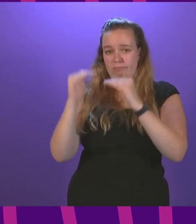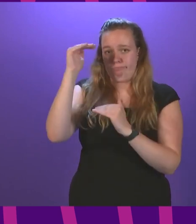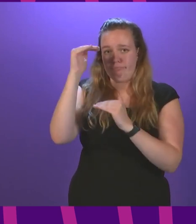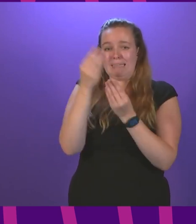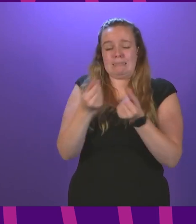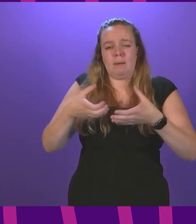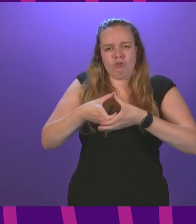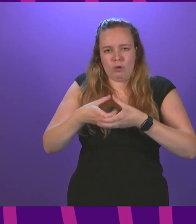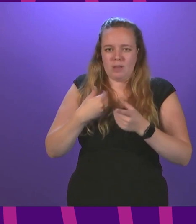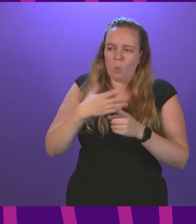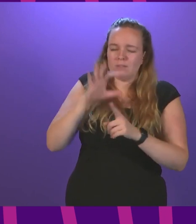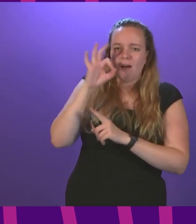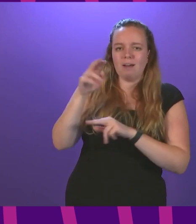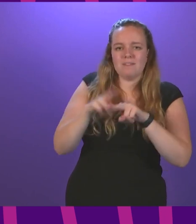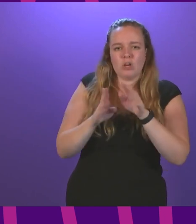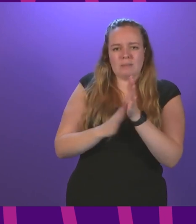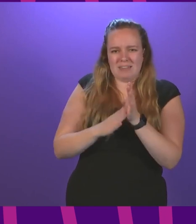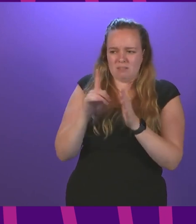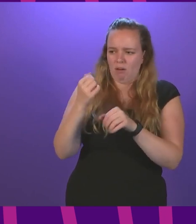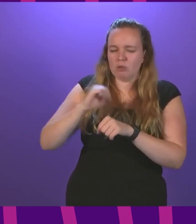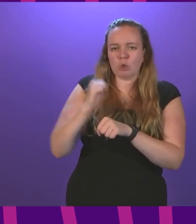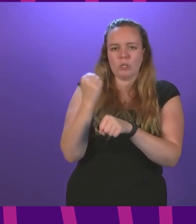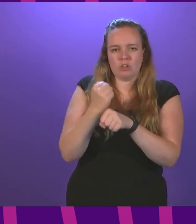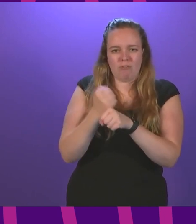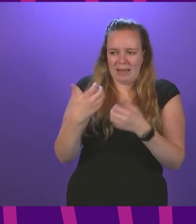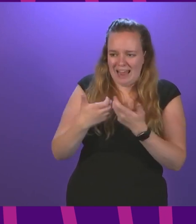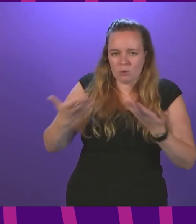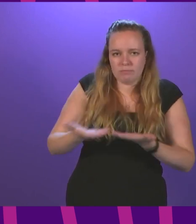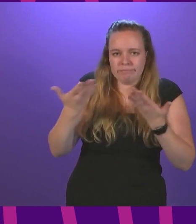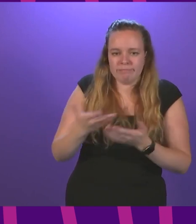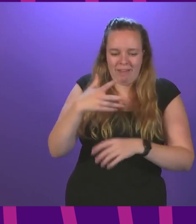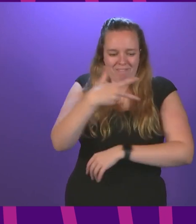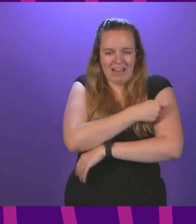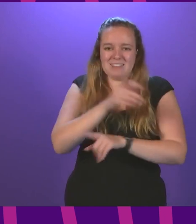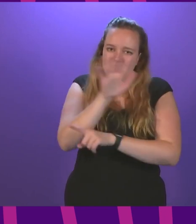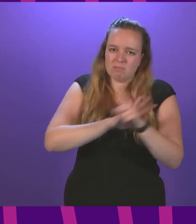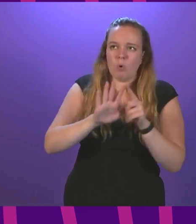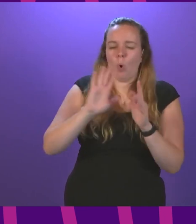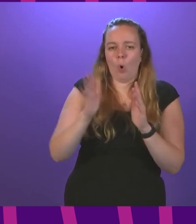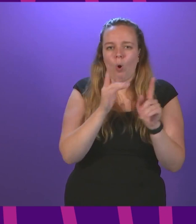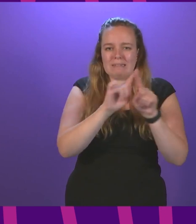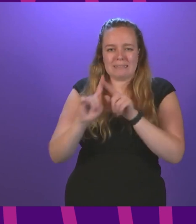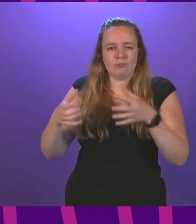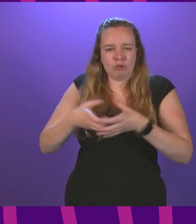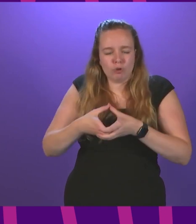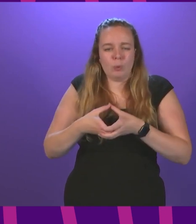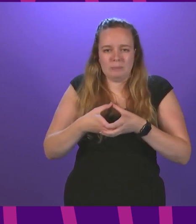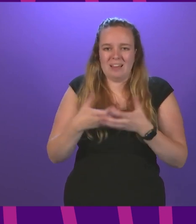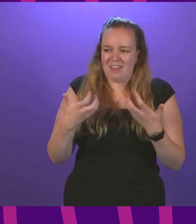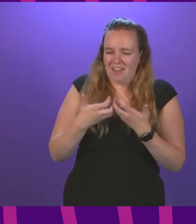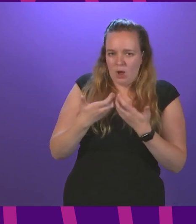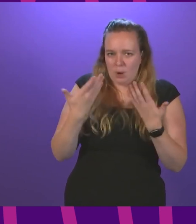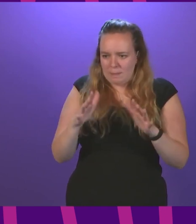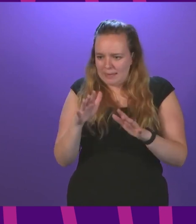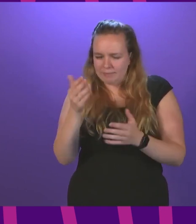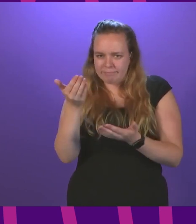groups so i could ask the first minister what the scottish government is doing to encourage vaccine uptake across all of these groups and what work was done to measure the